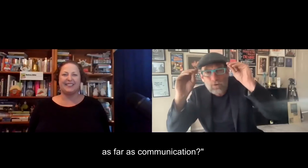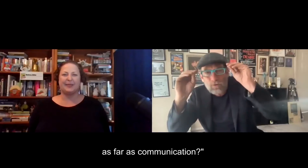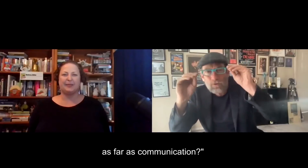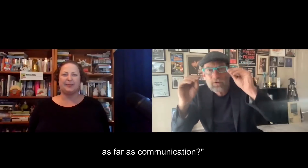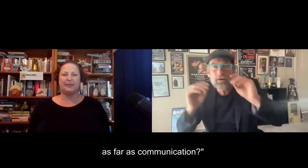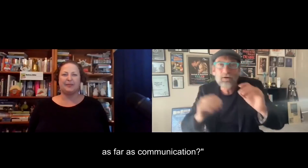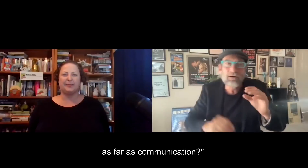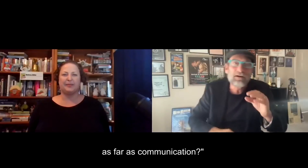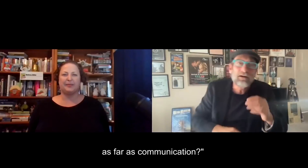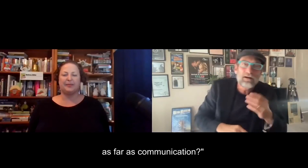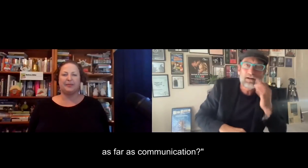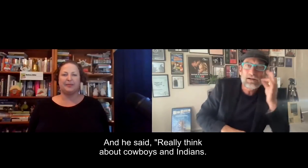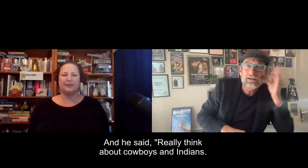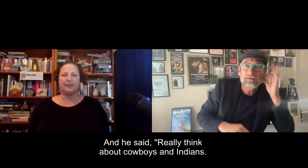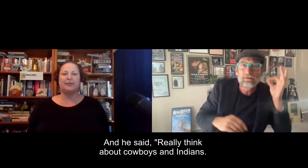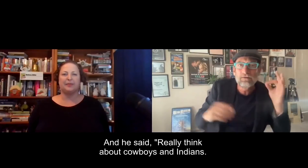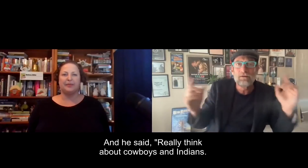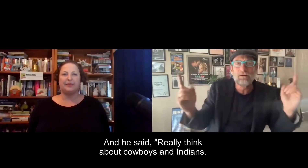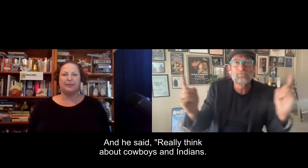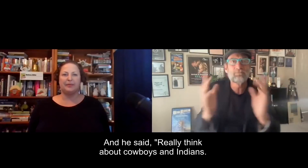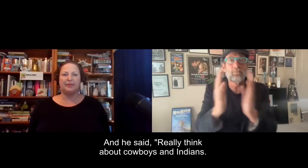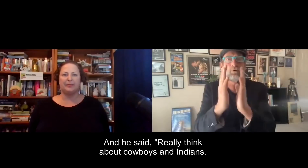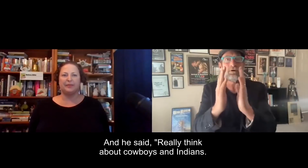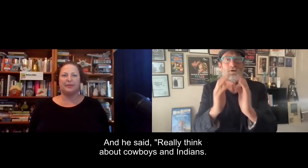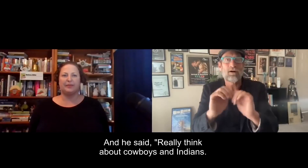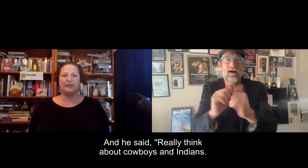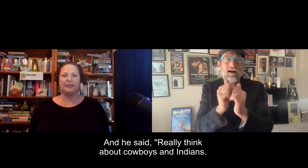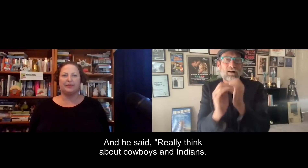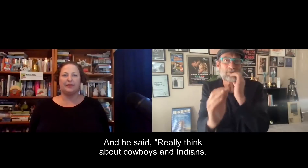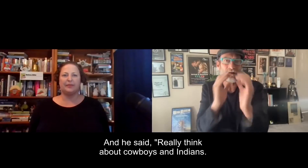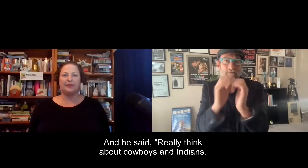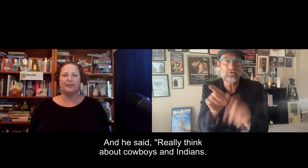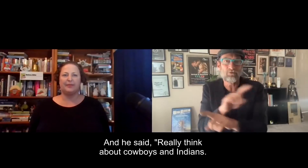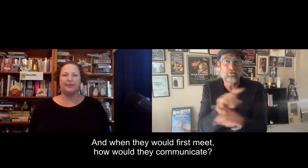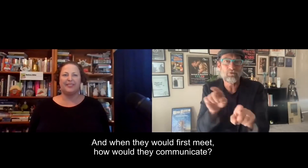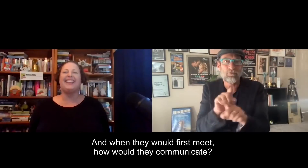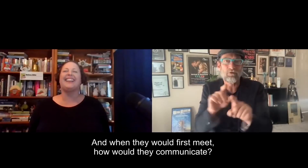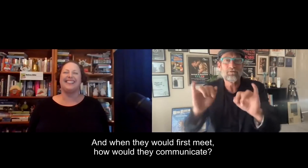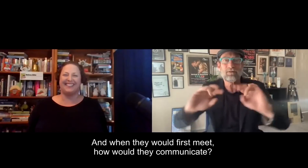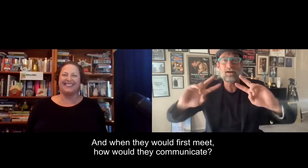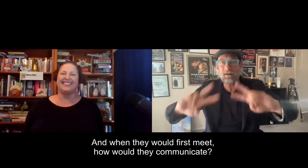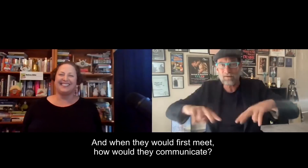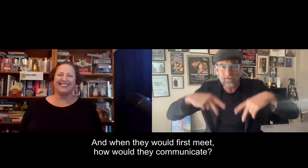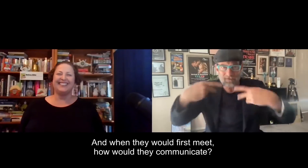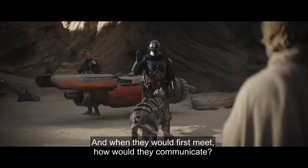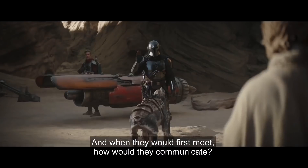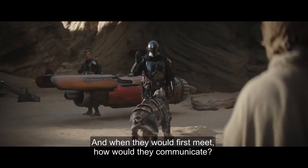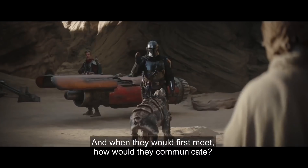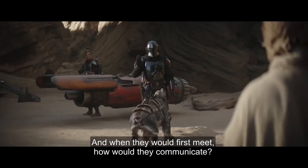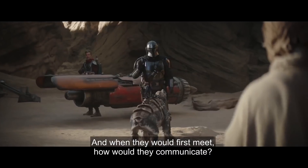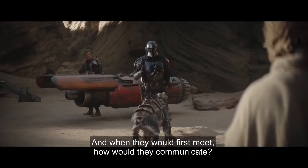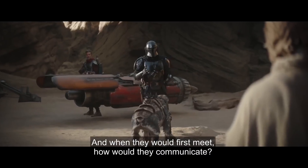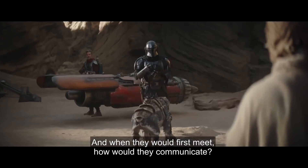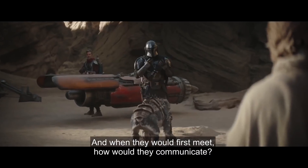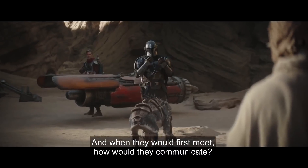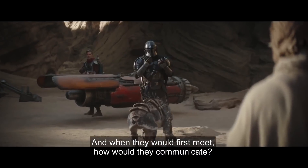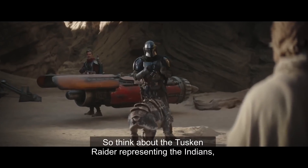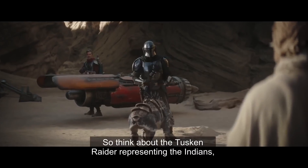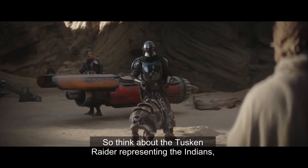communication? And he said, really, think about cowboys and Indians. And when they would first meet, how would they communicate? So think